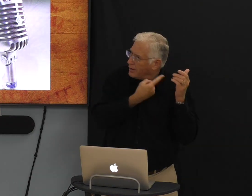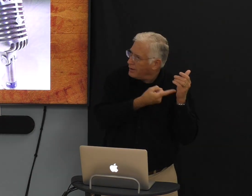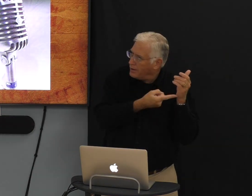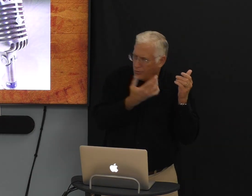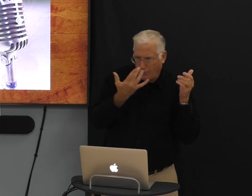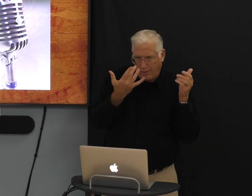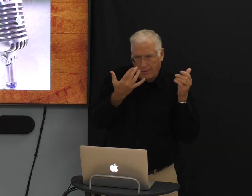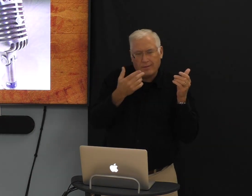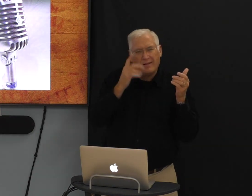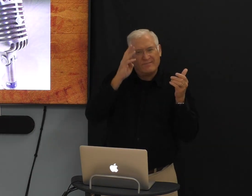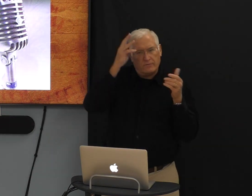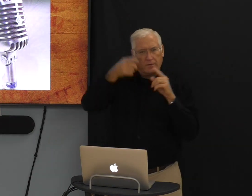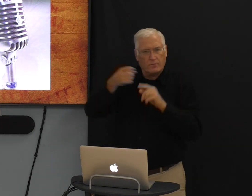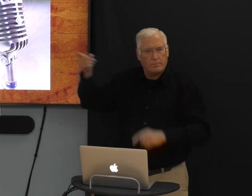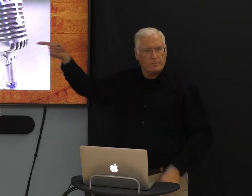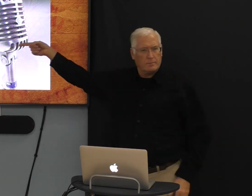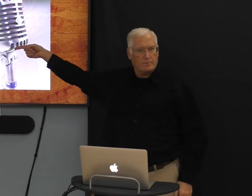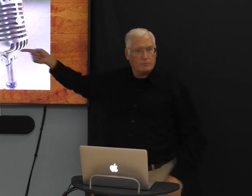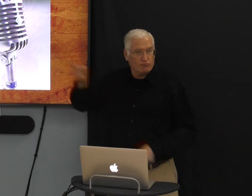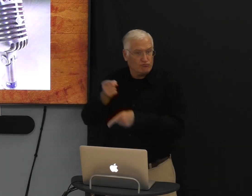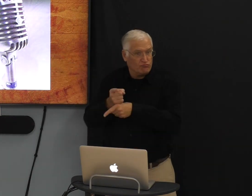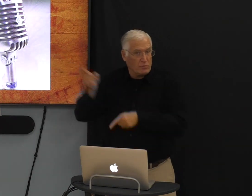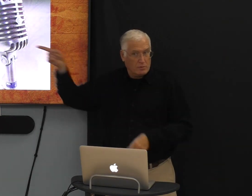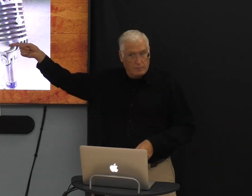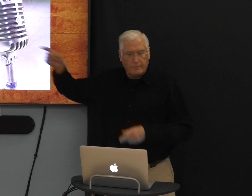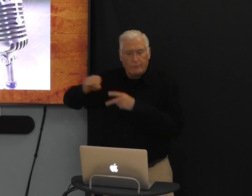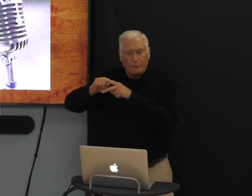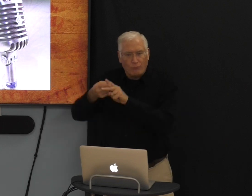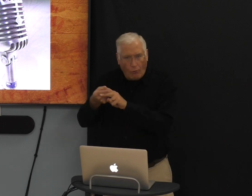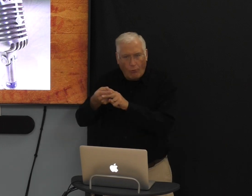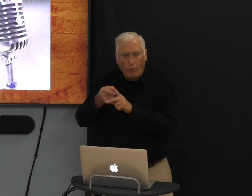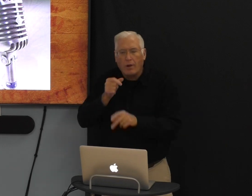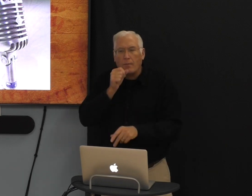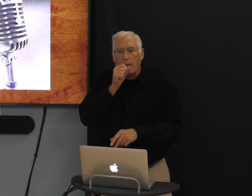it came from the microphone.